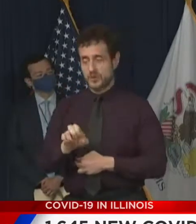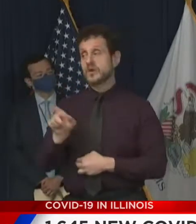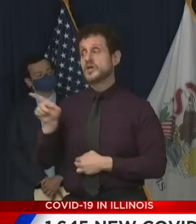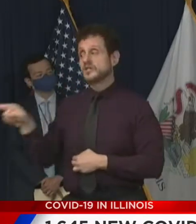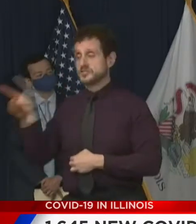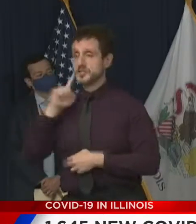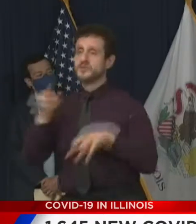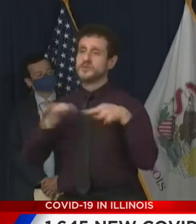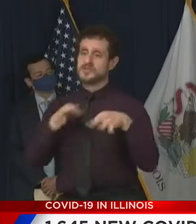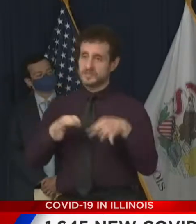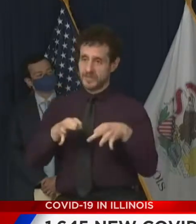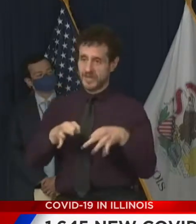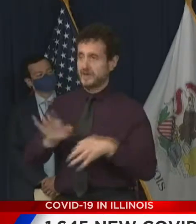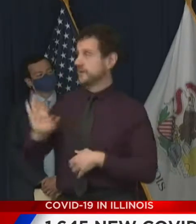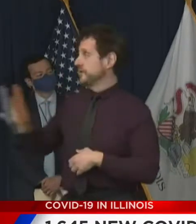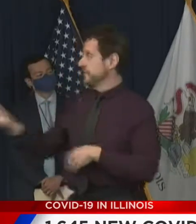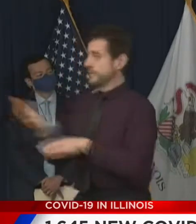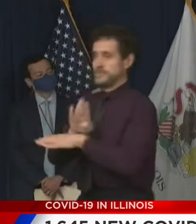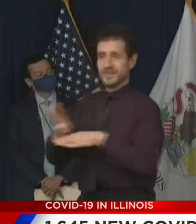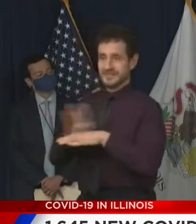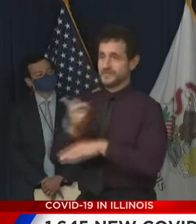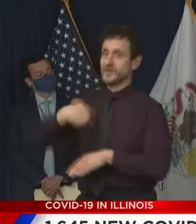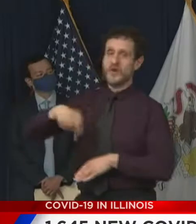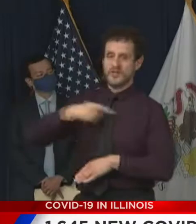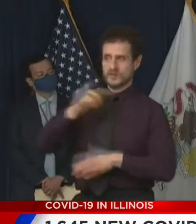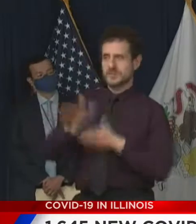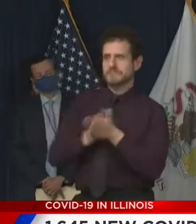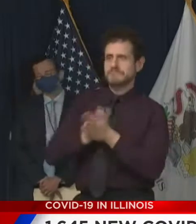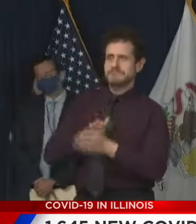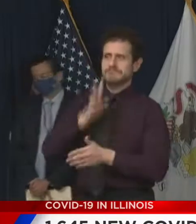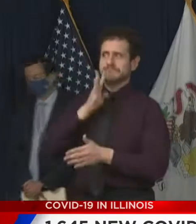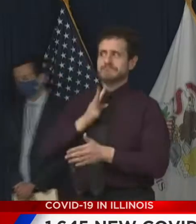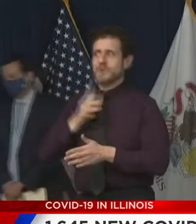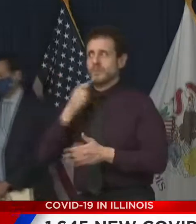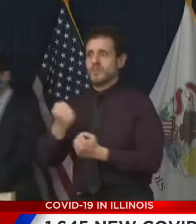we'd all love to patronize. Ms. Roy.